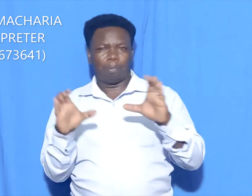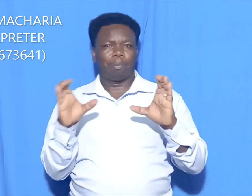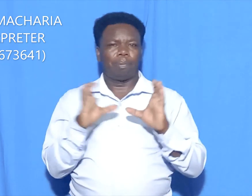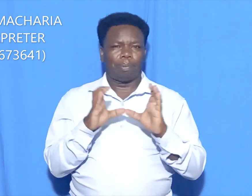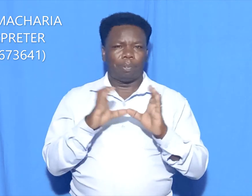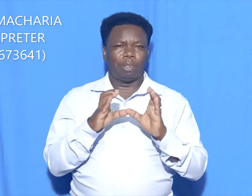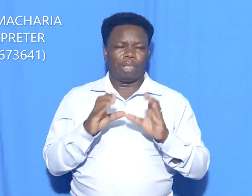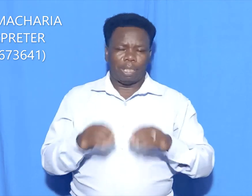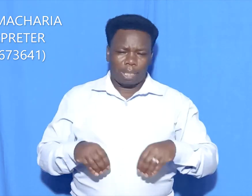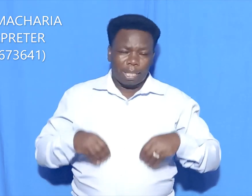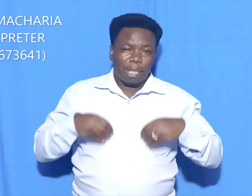certificate.